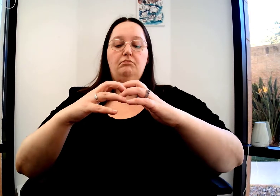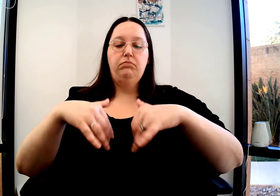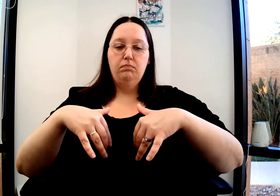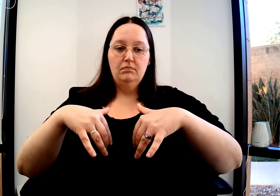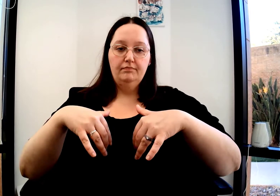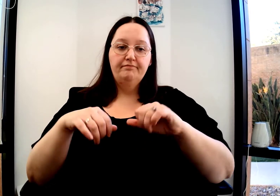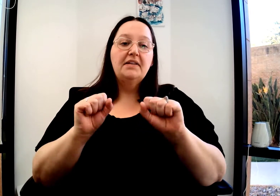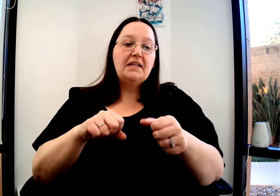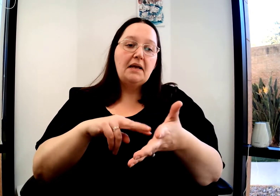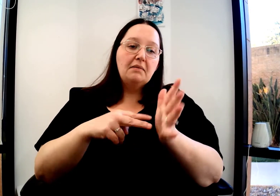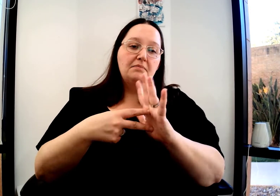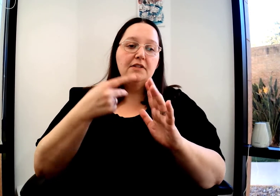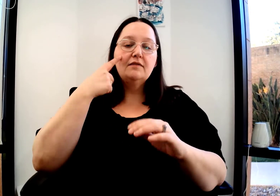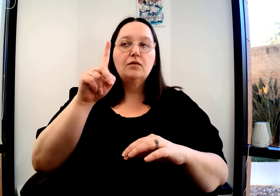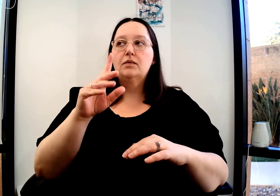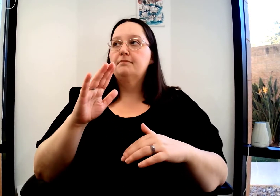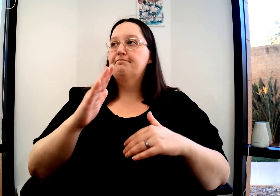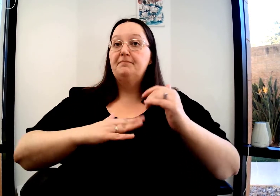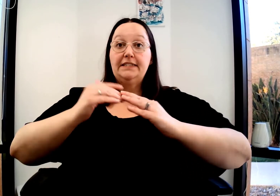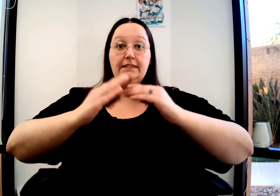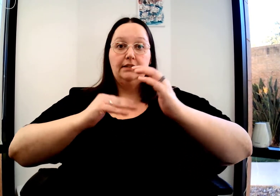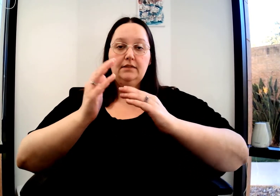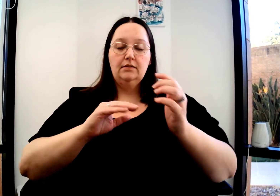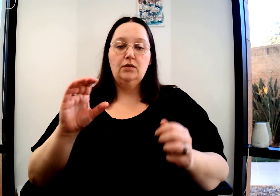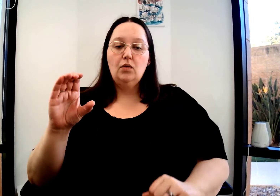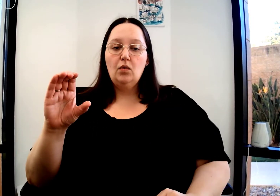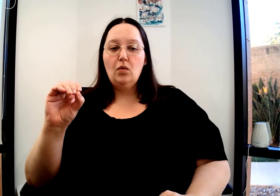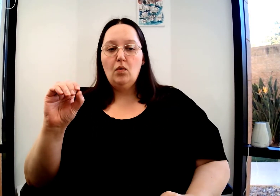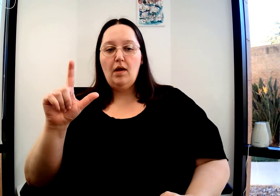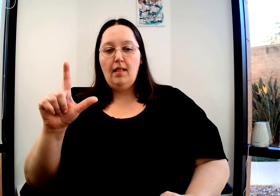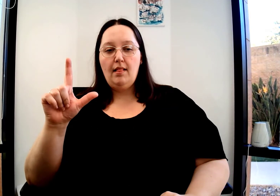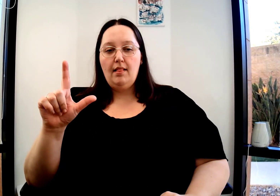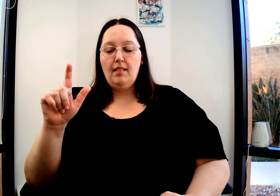Break down. This can also mean for a building to collapse.